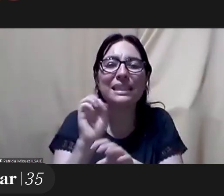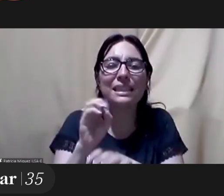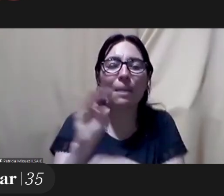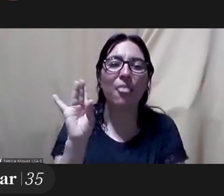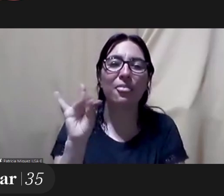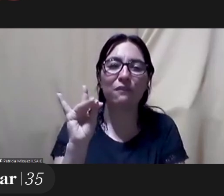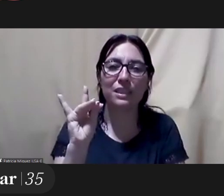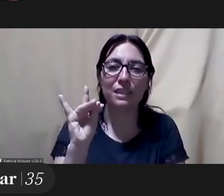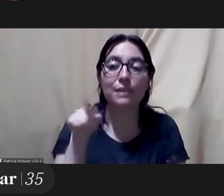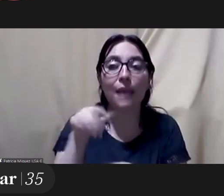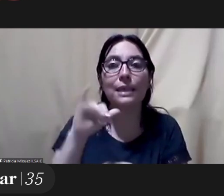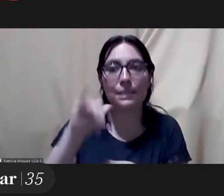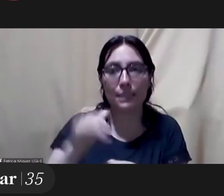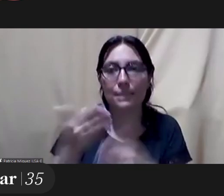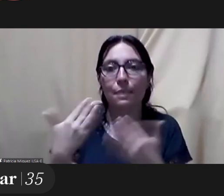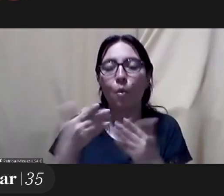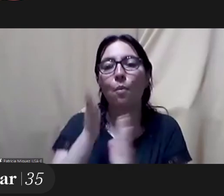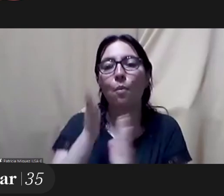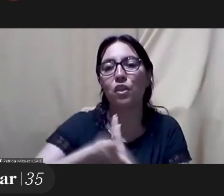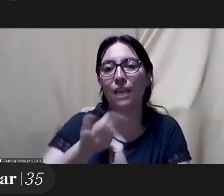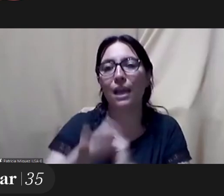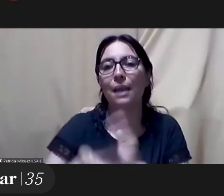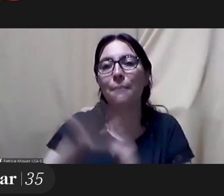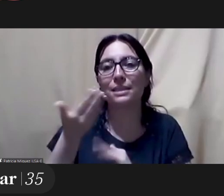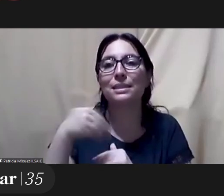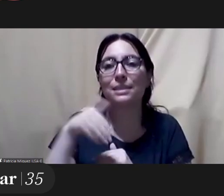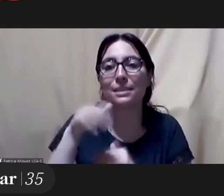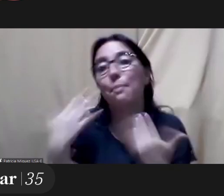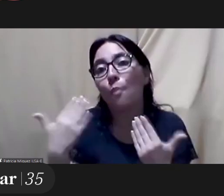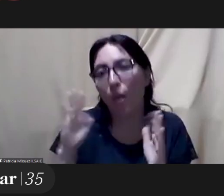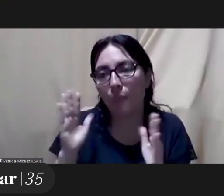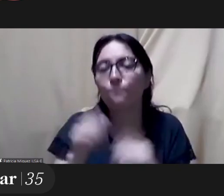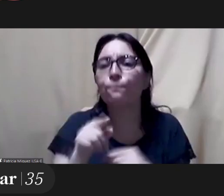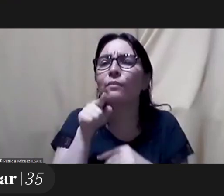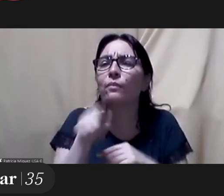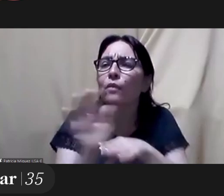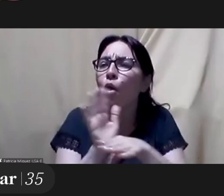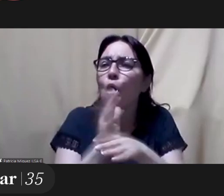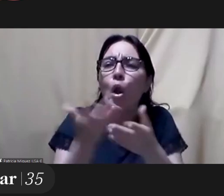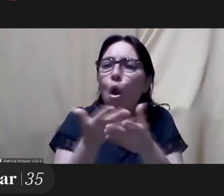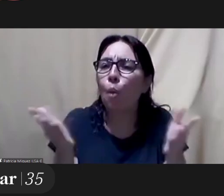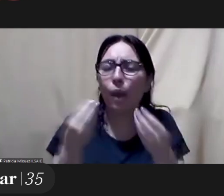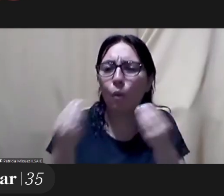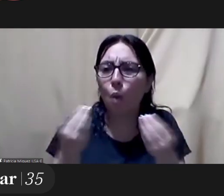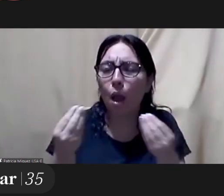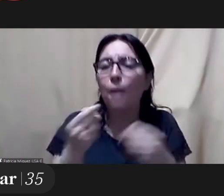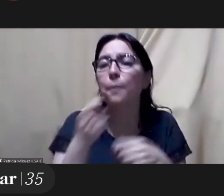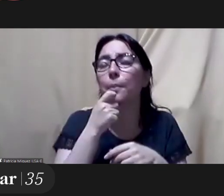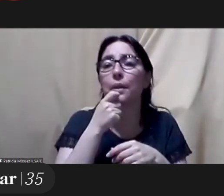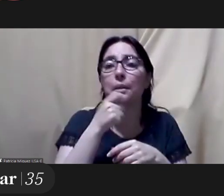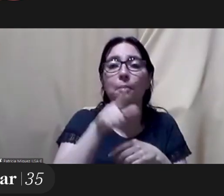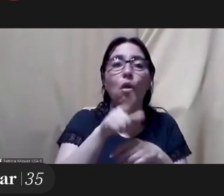works so for difficult works in europe are are considered those works by new